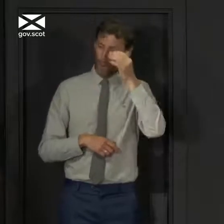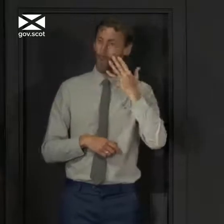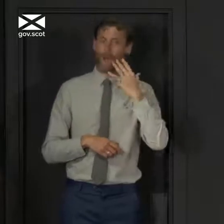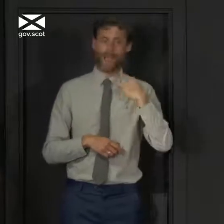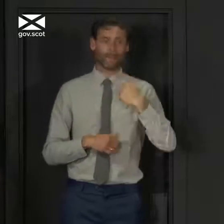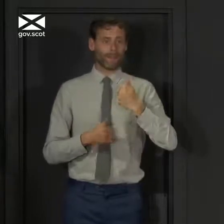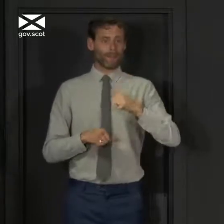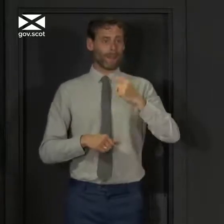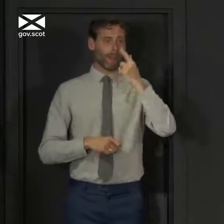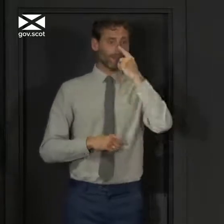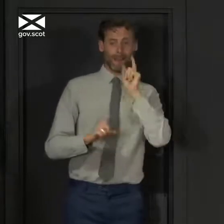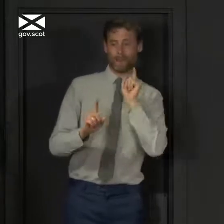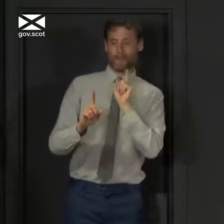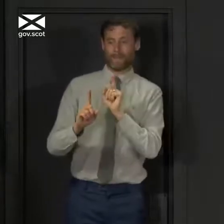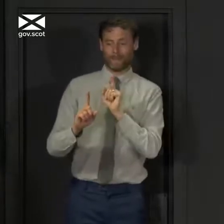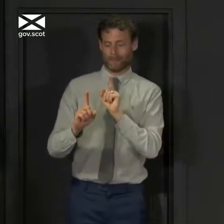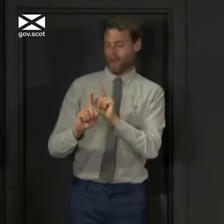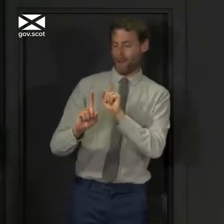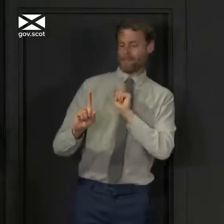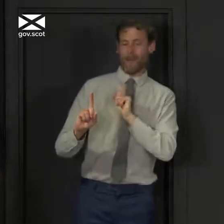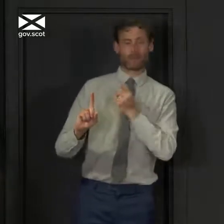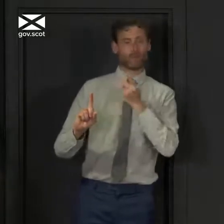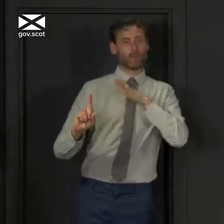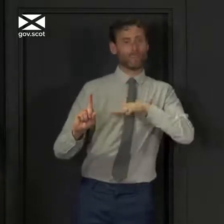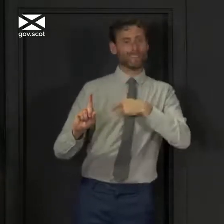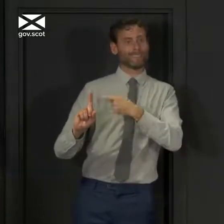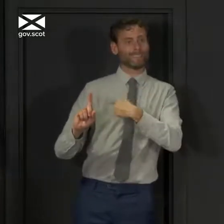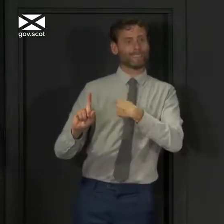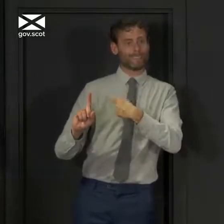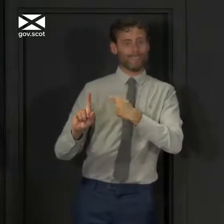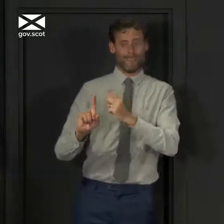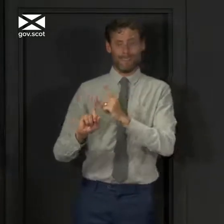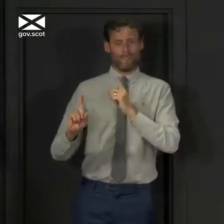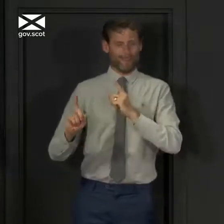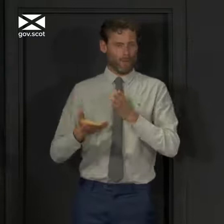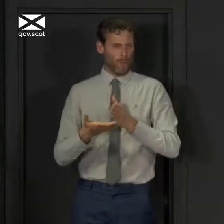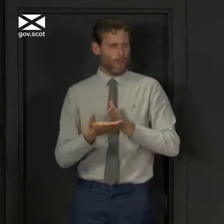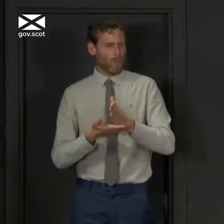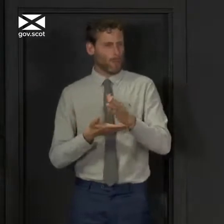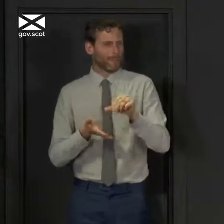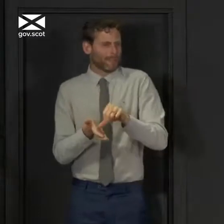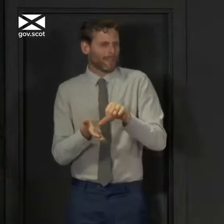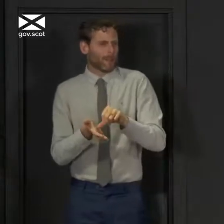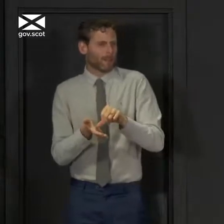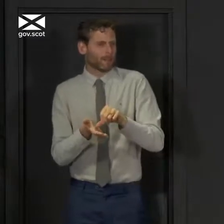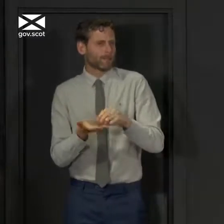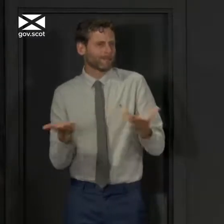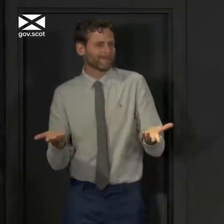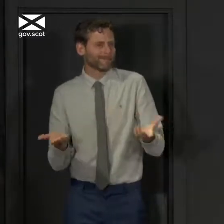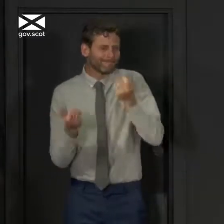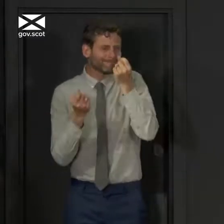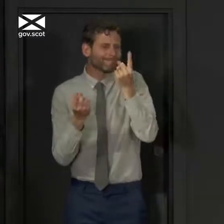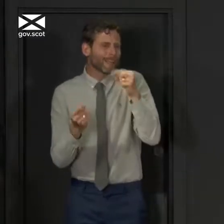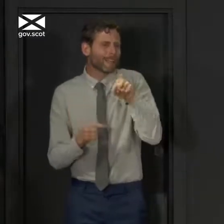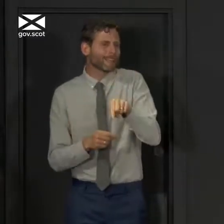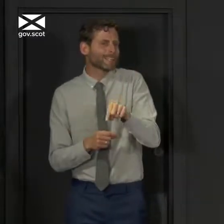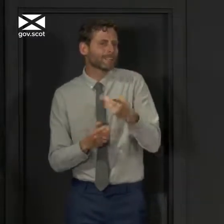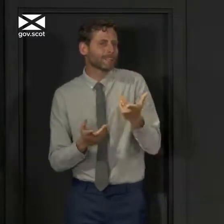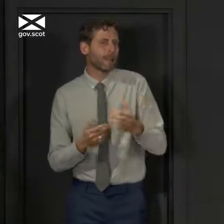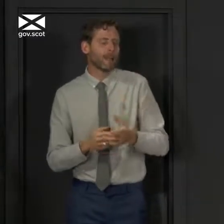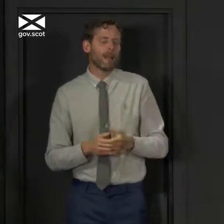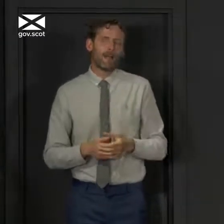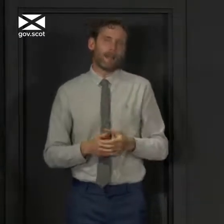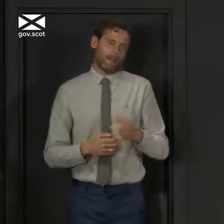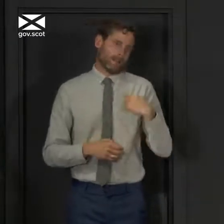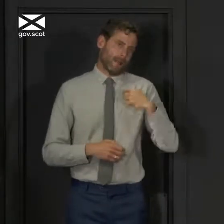two metres distant for obvious reasons for an extended period of time is particularly difficult. And I